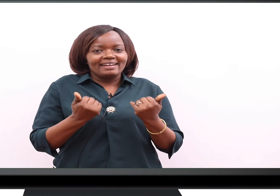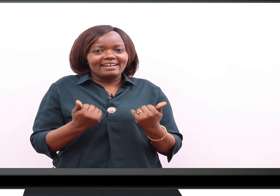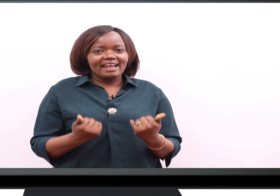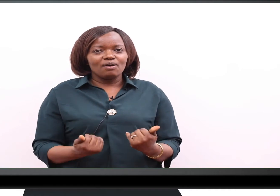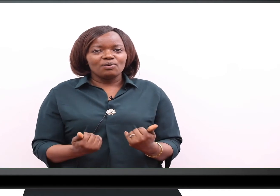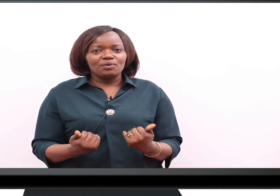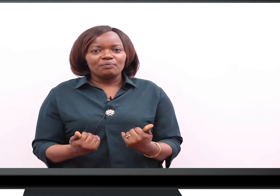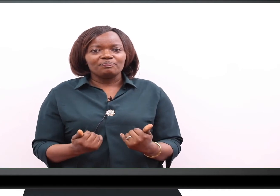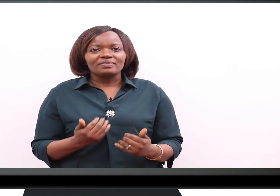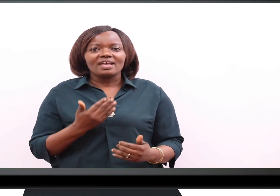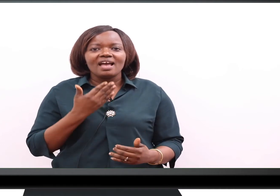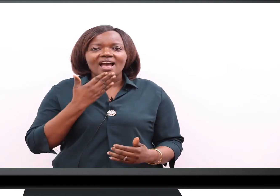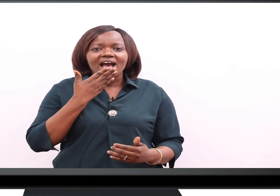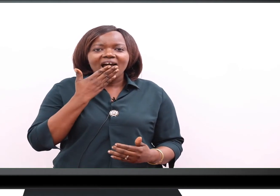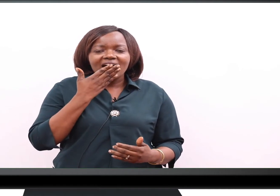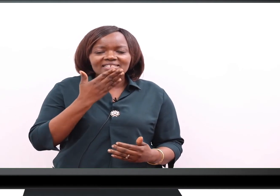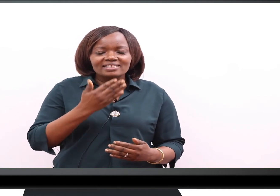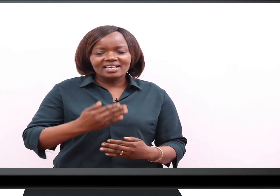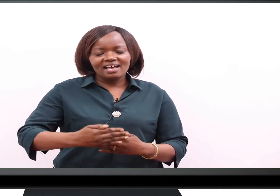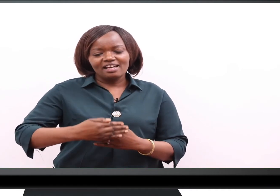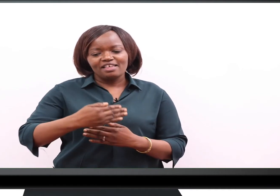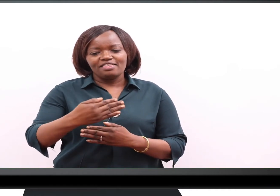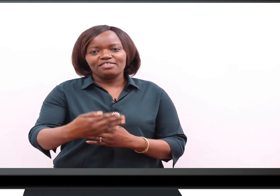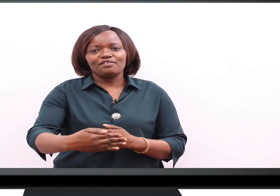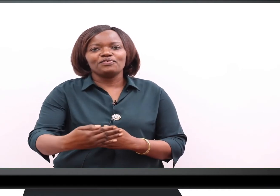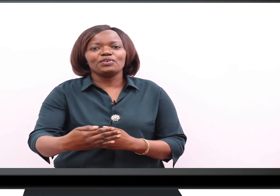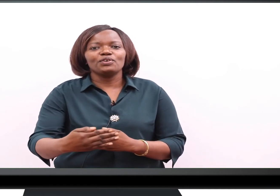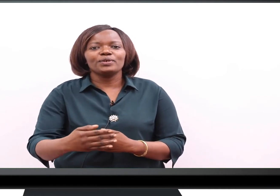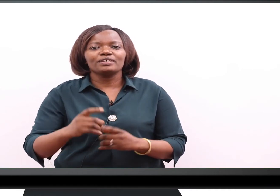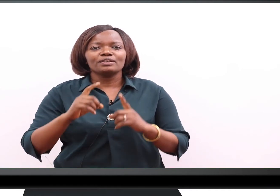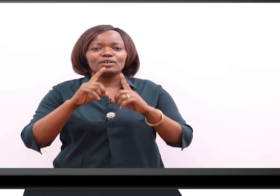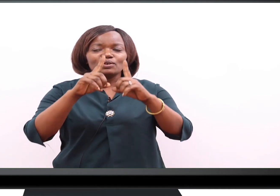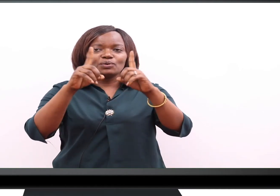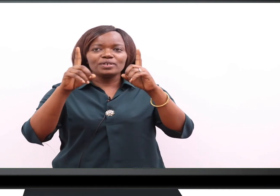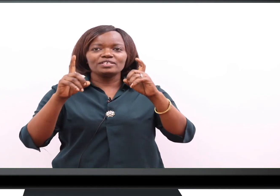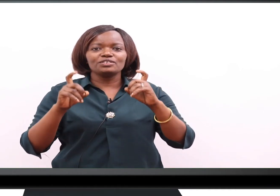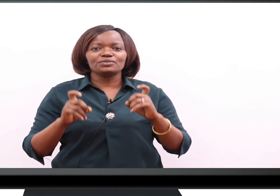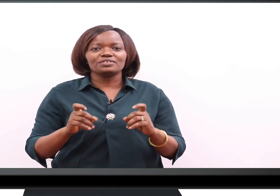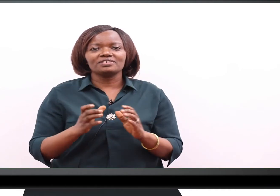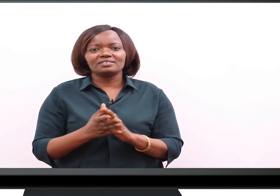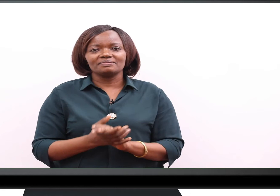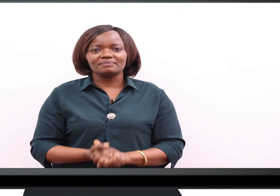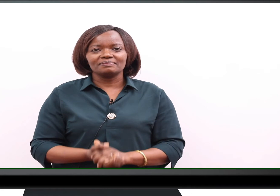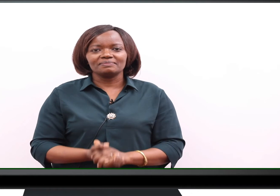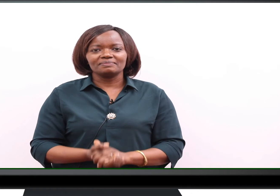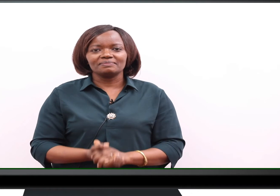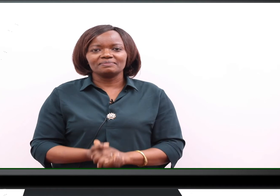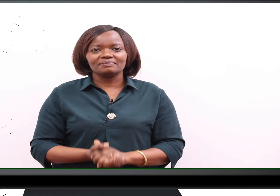Now answer the following questions.